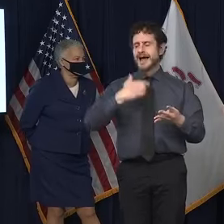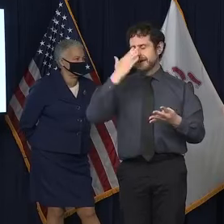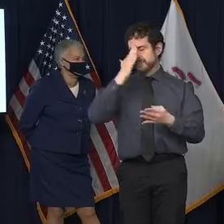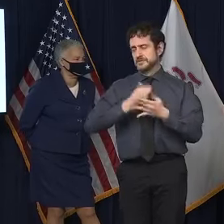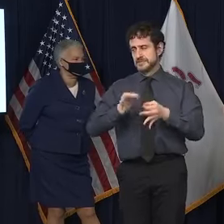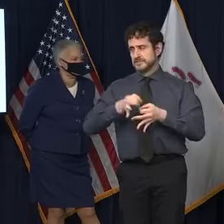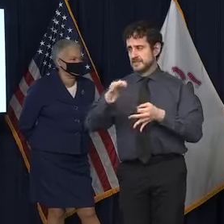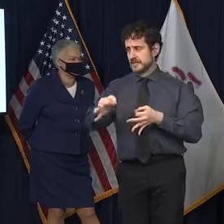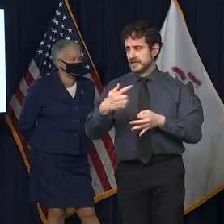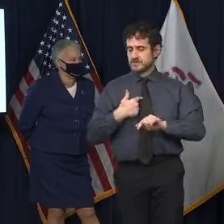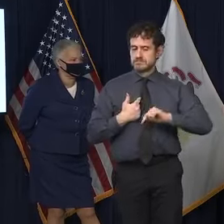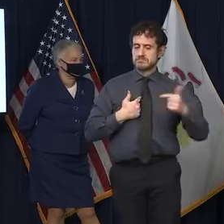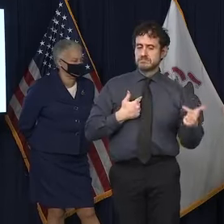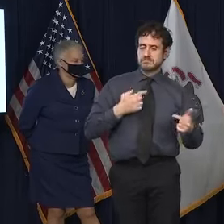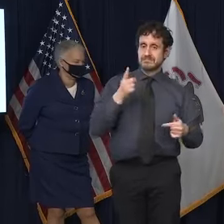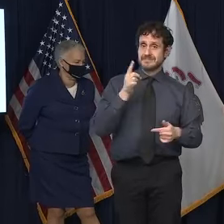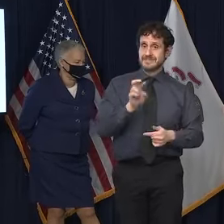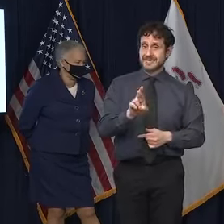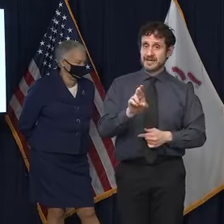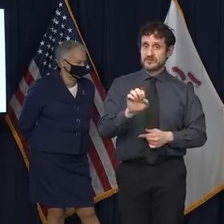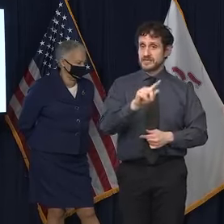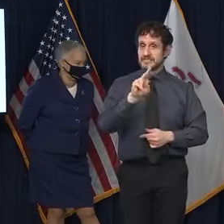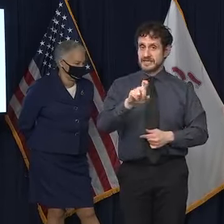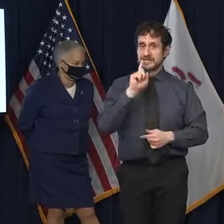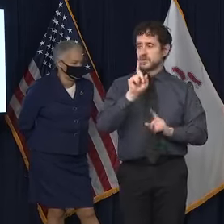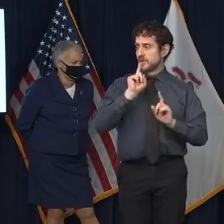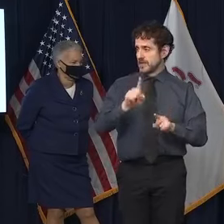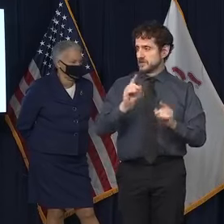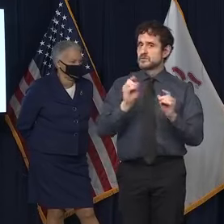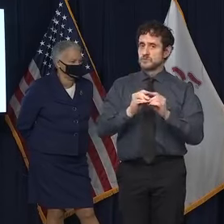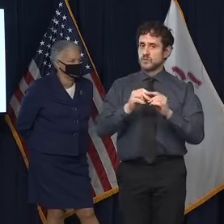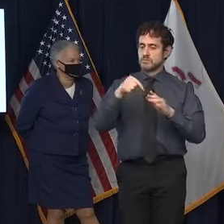so I'm going to turn it over to Dr. Zike to further answer.